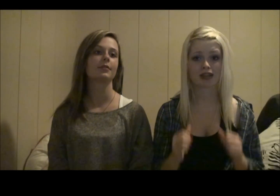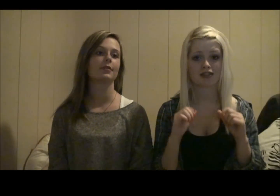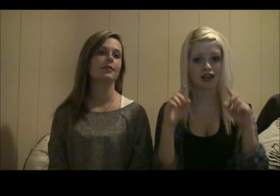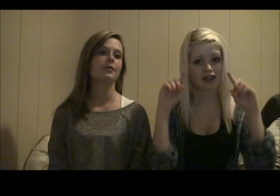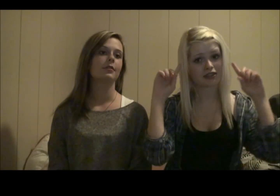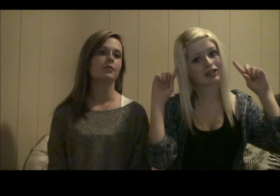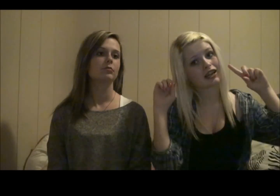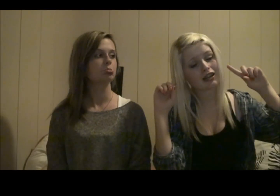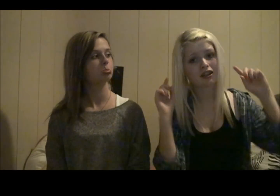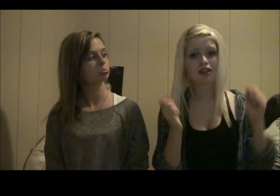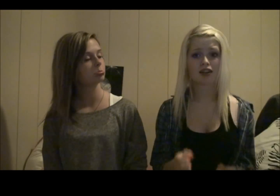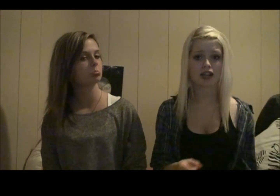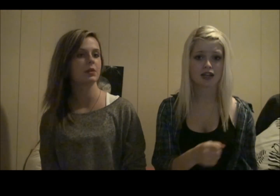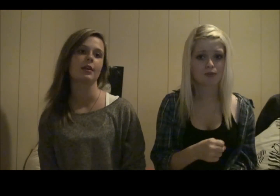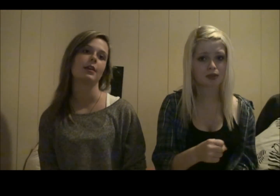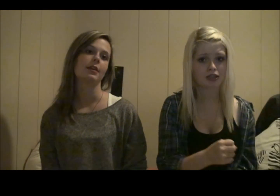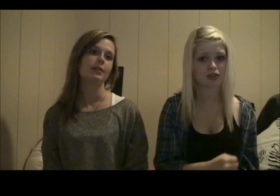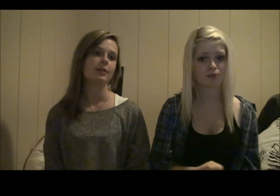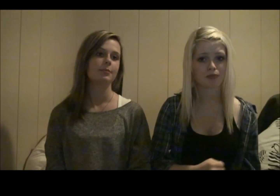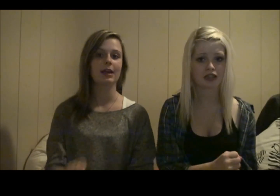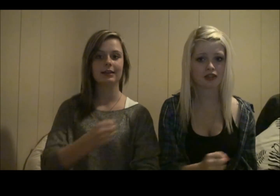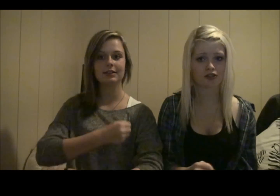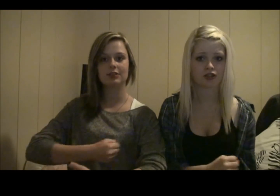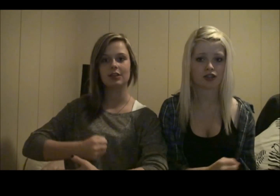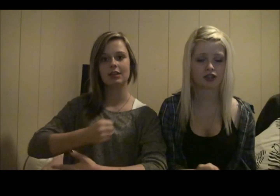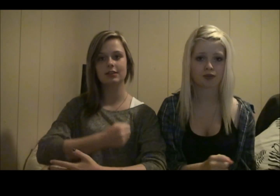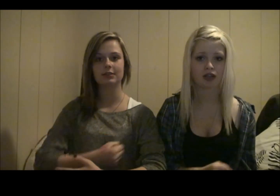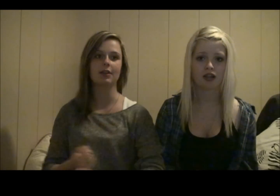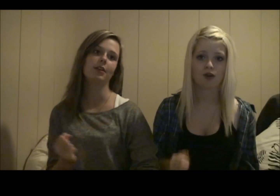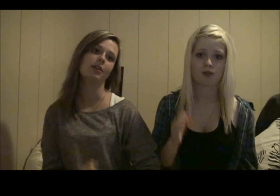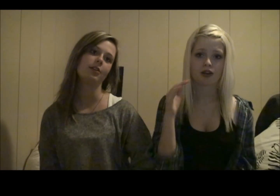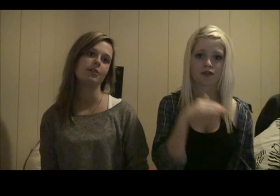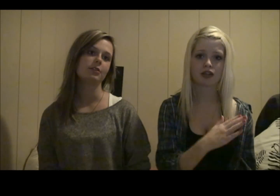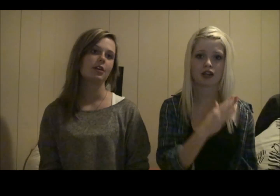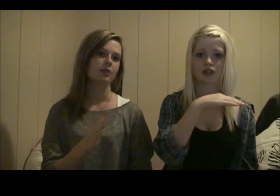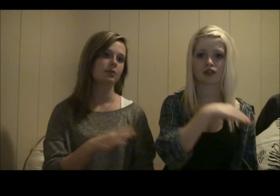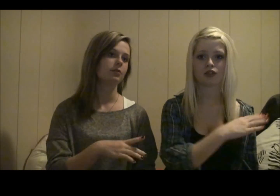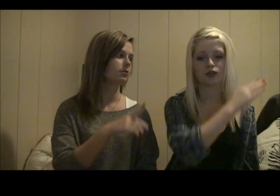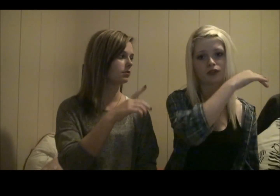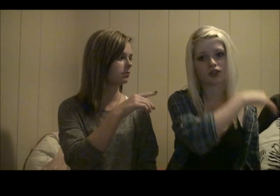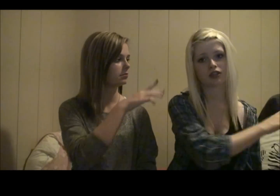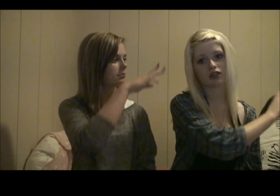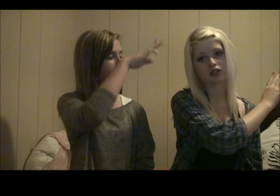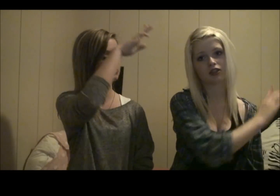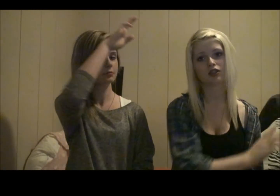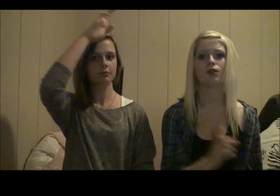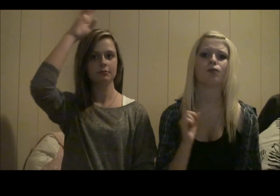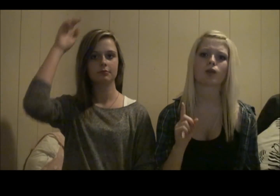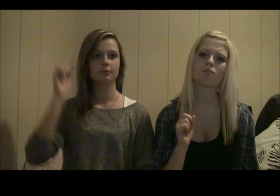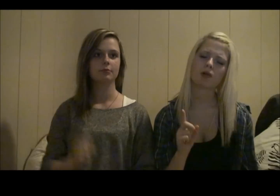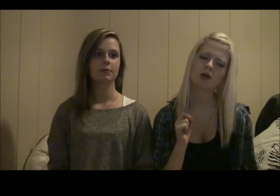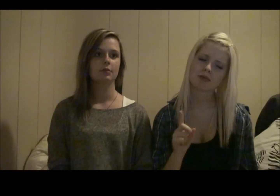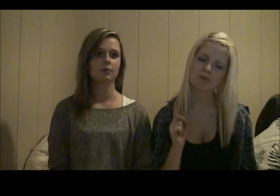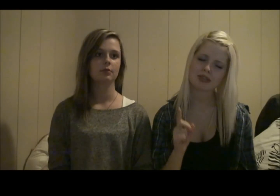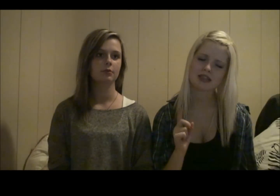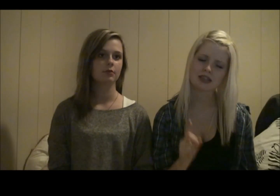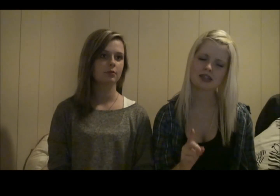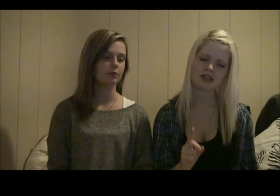my dolphin hat I like making mac and cheese While flying overseas One moment please